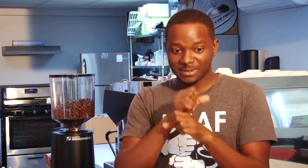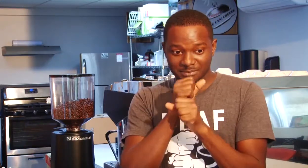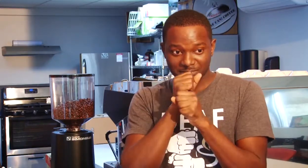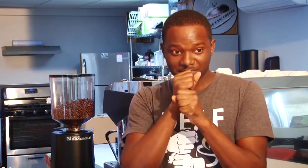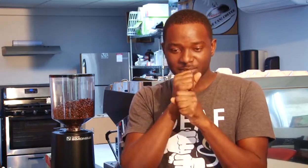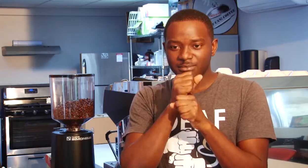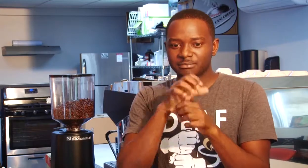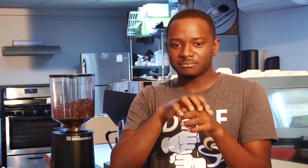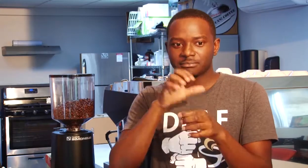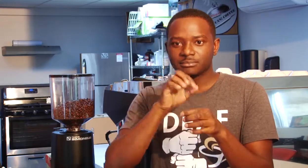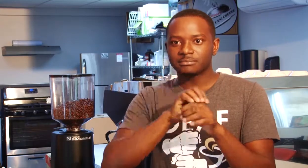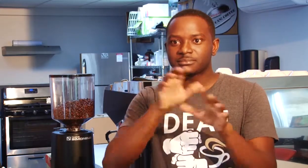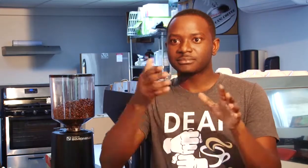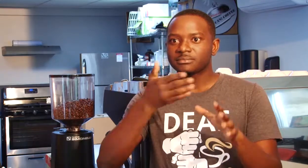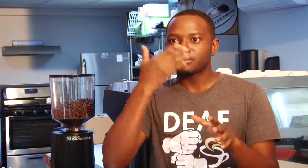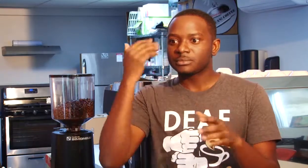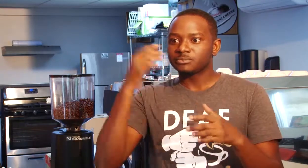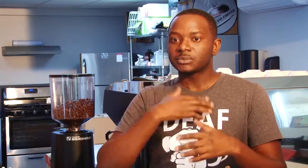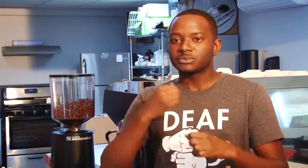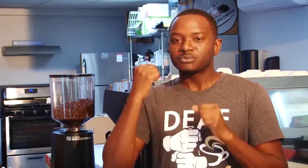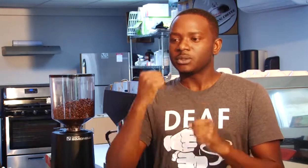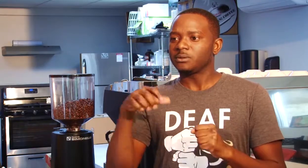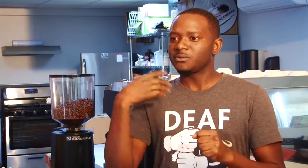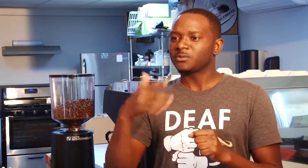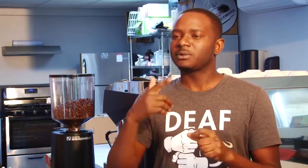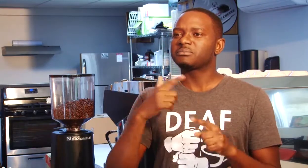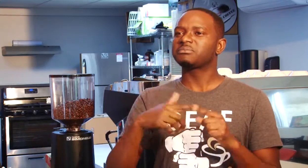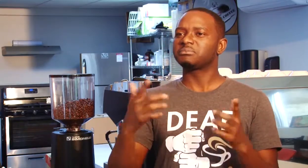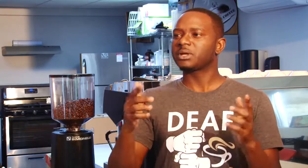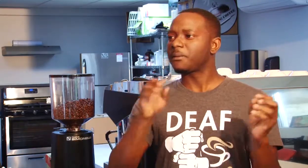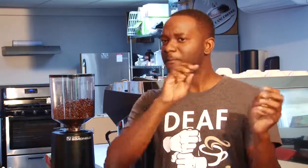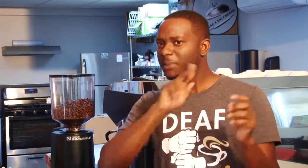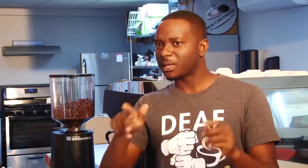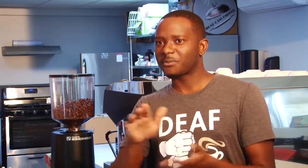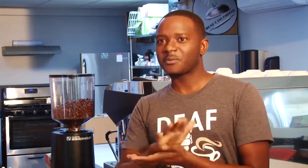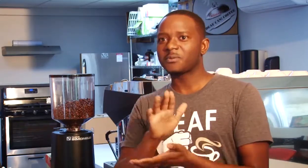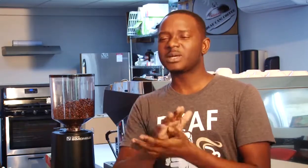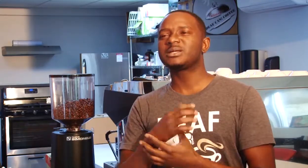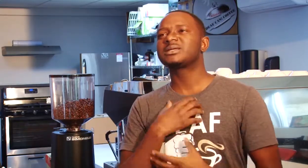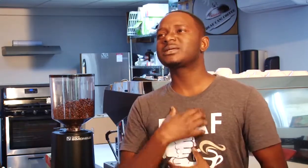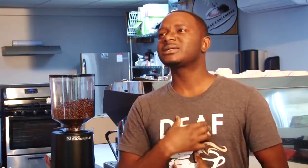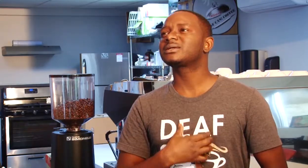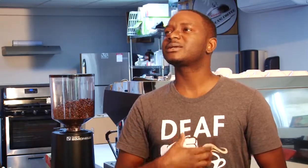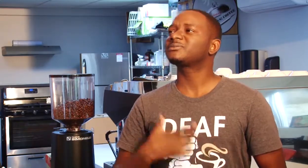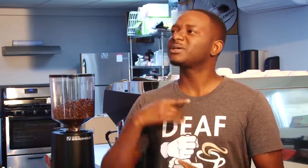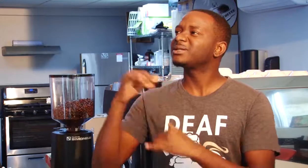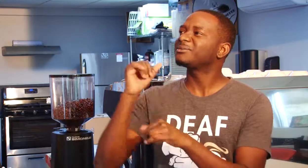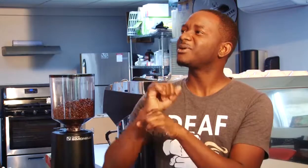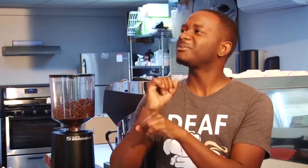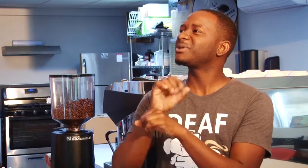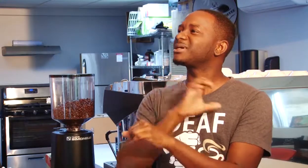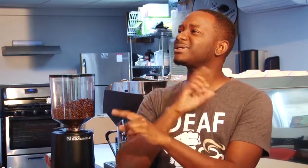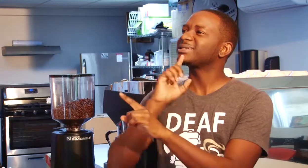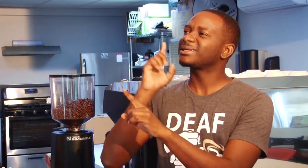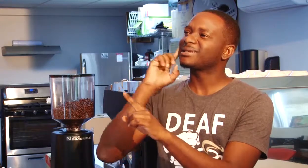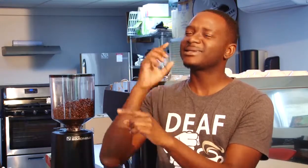us how he roasts the coffee, how he roasts it. He took some out of a jar that he'd fresh roast it, and we smelled it, and it was so powerful to smell. And we said, you know what?